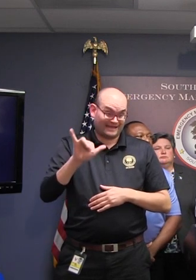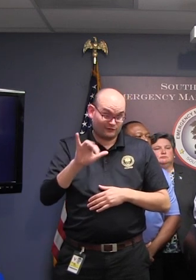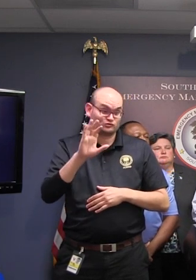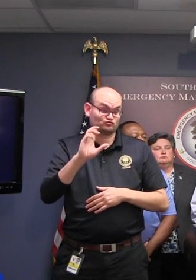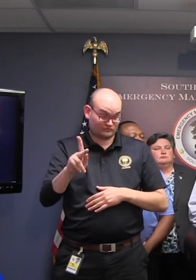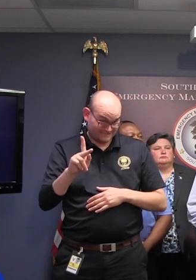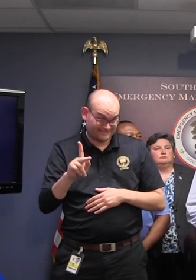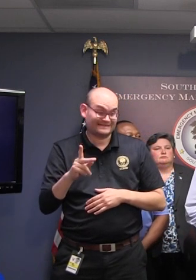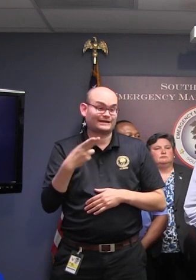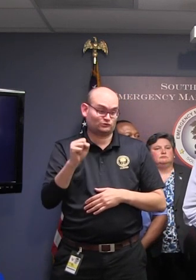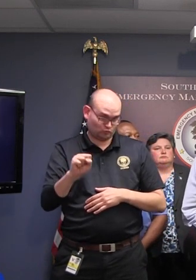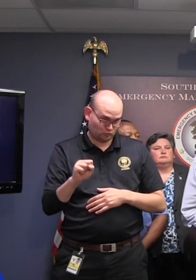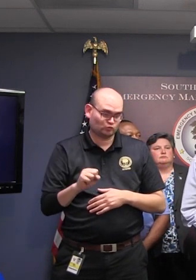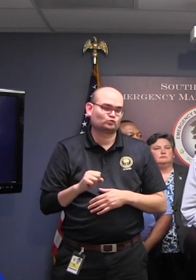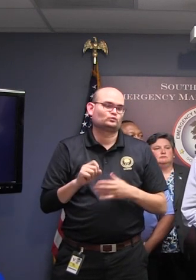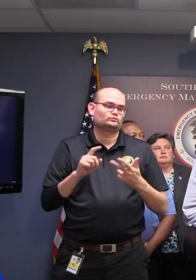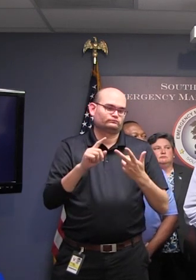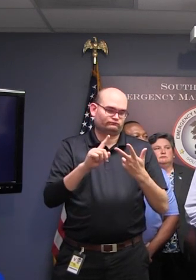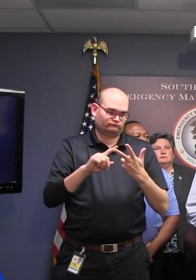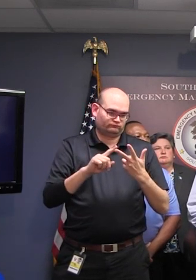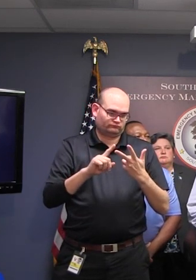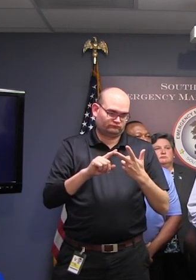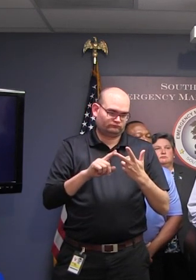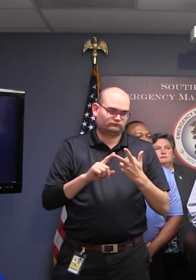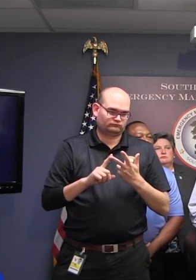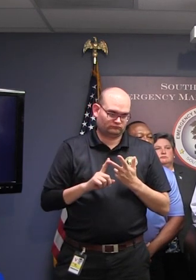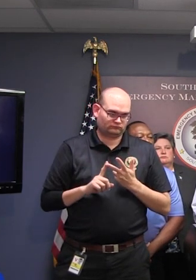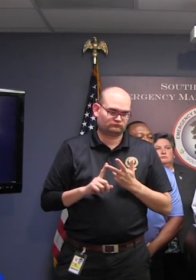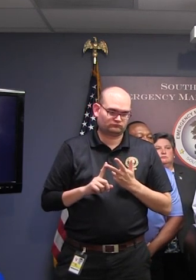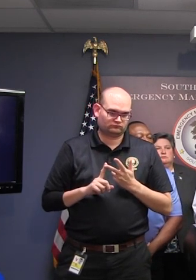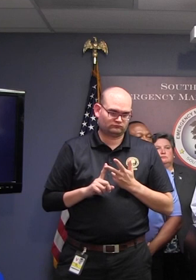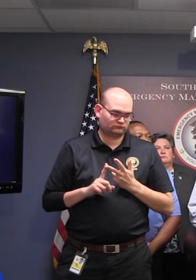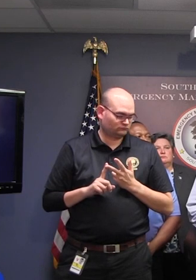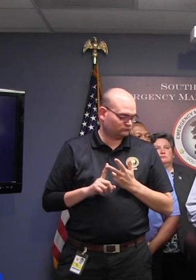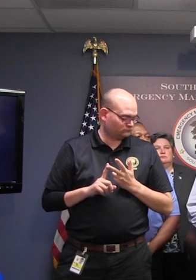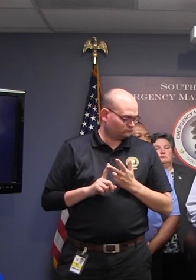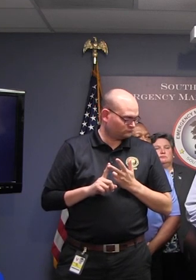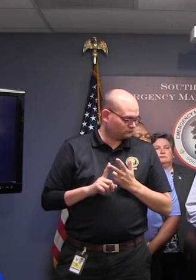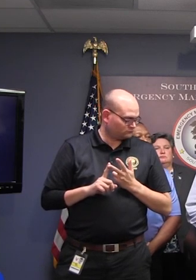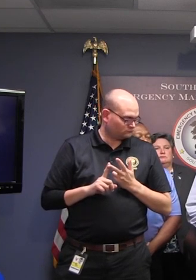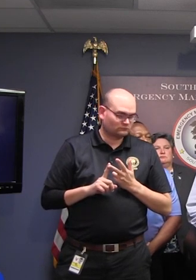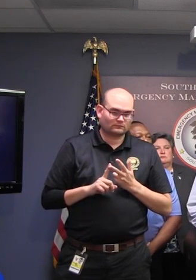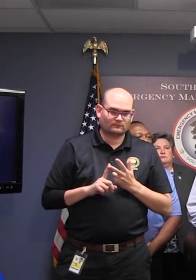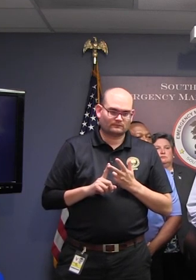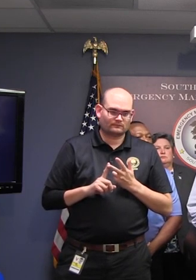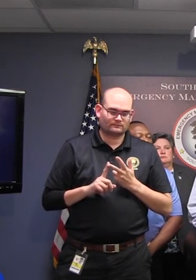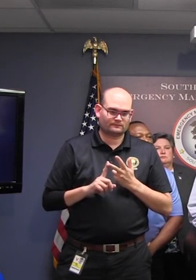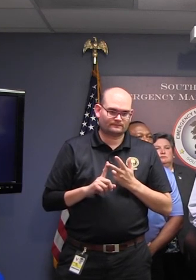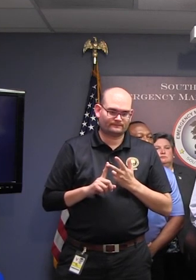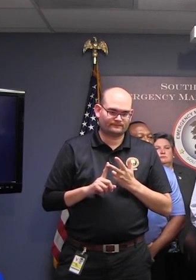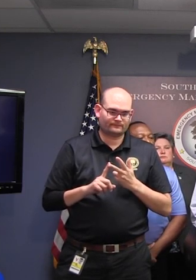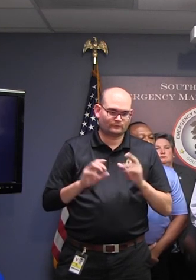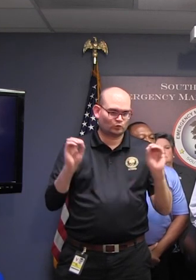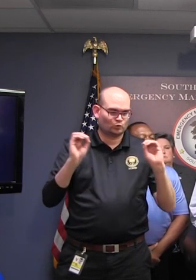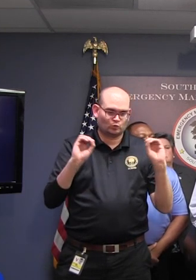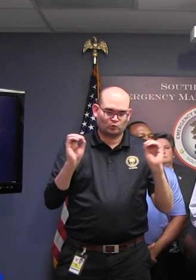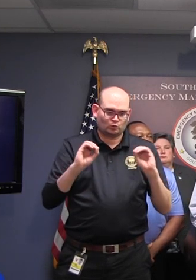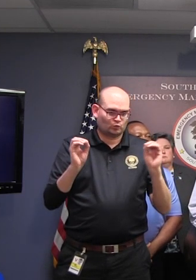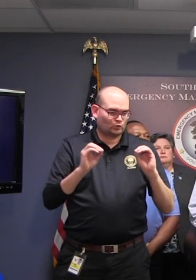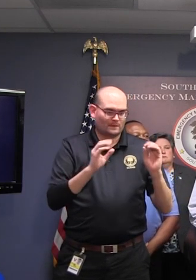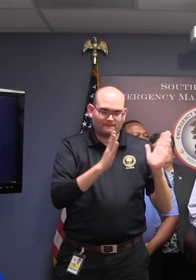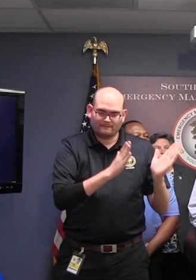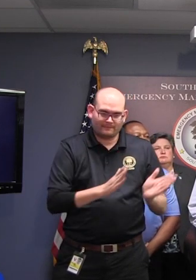is Bluffton High and Battery Creek High School in Beaufort County. While there are no plans to activate